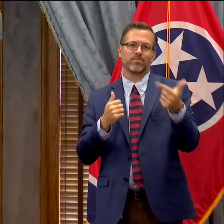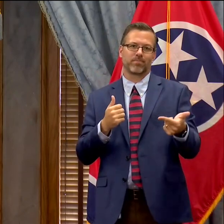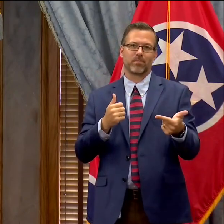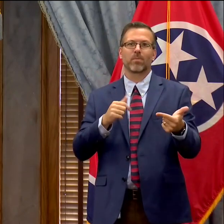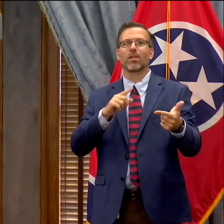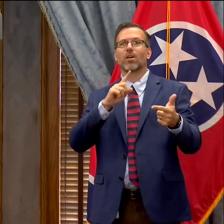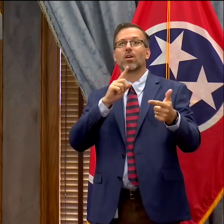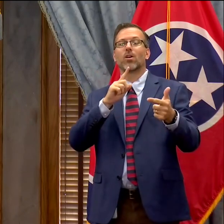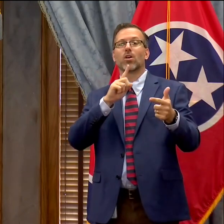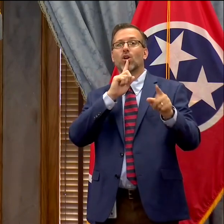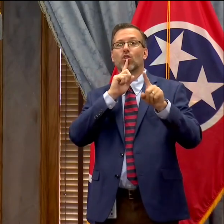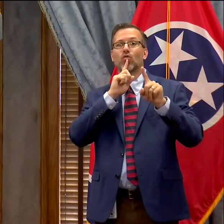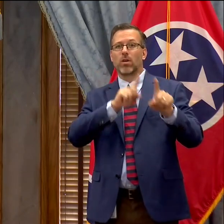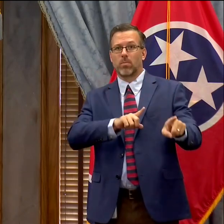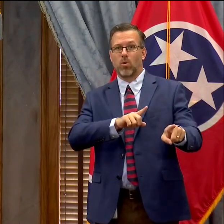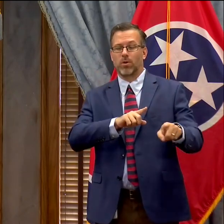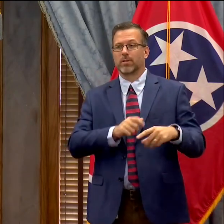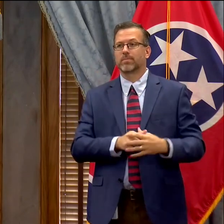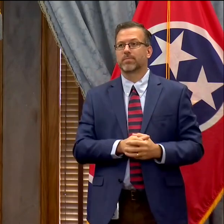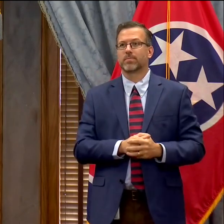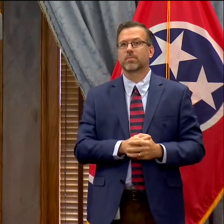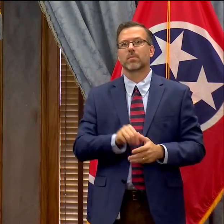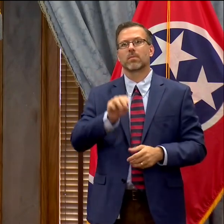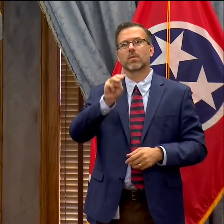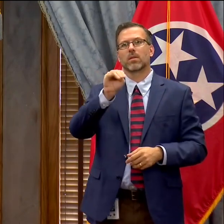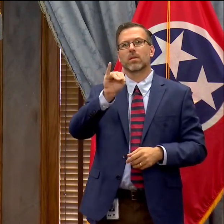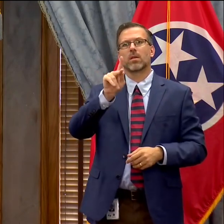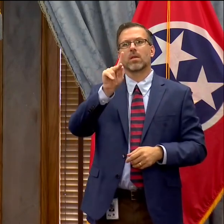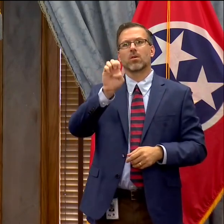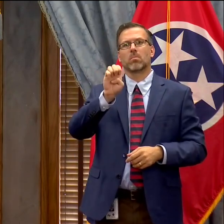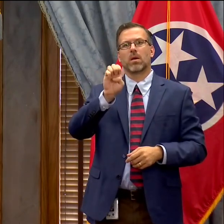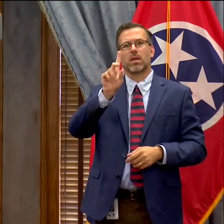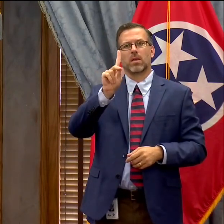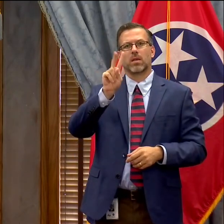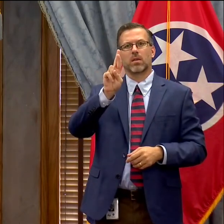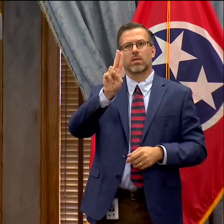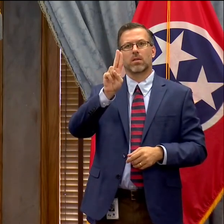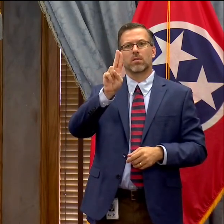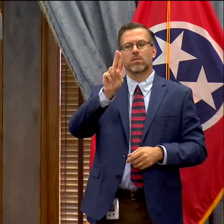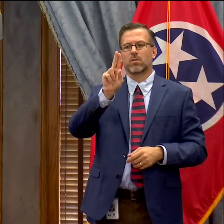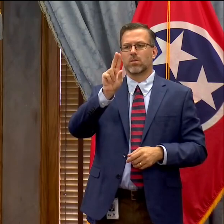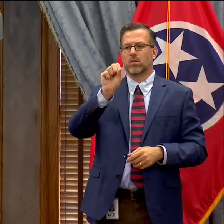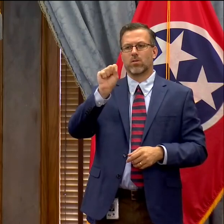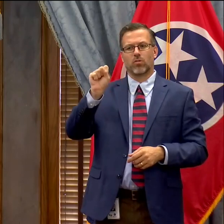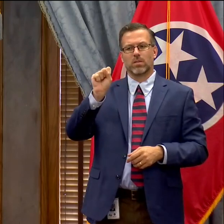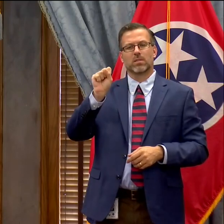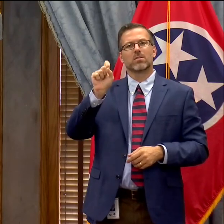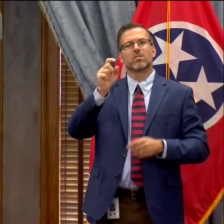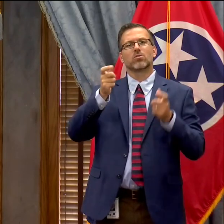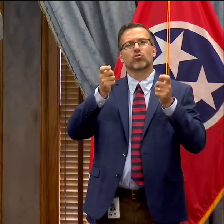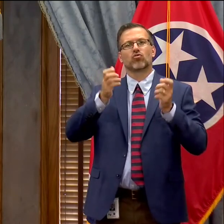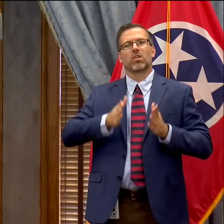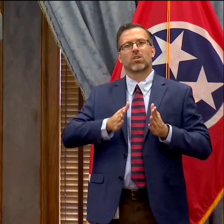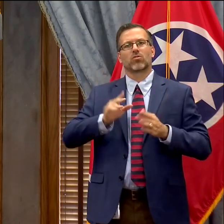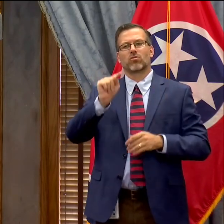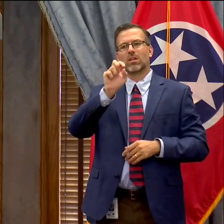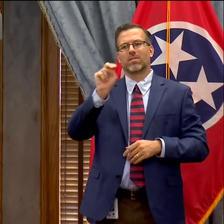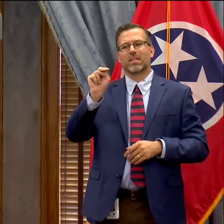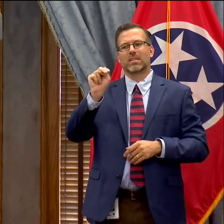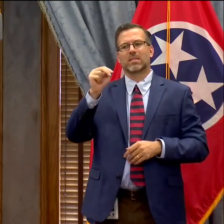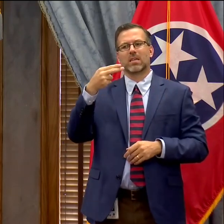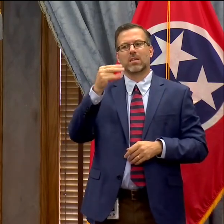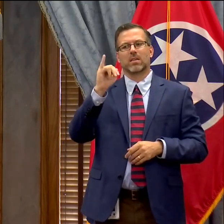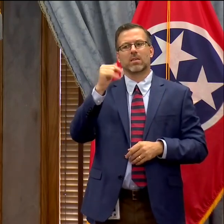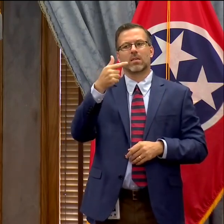we get to questions. The first being Mike Krause, director of the Tennessee Higher Education Commission. If you would